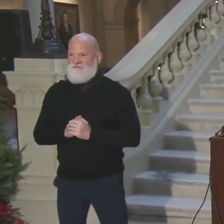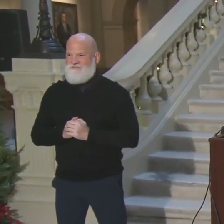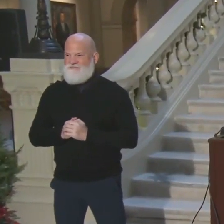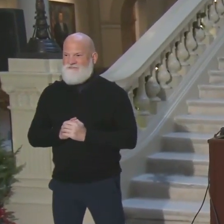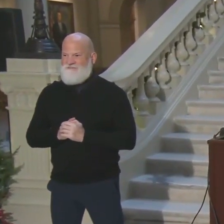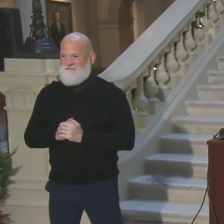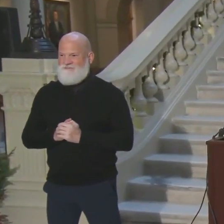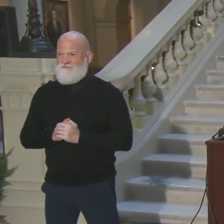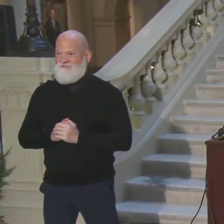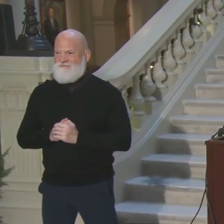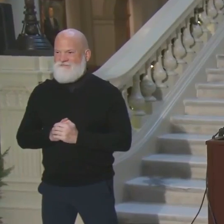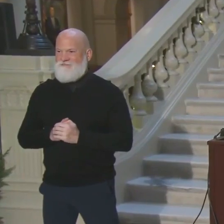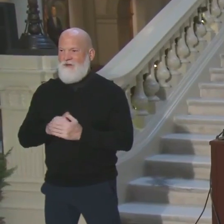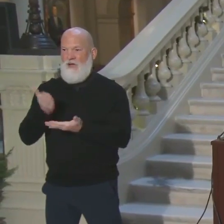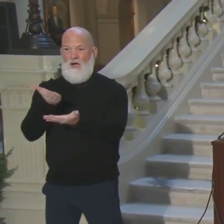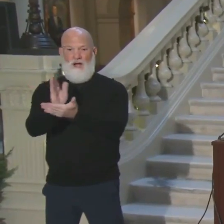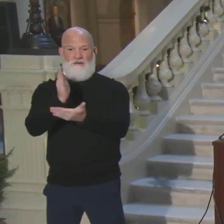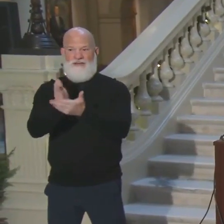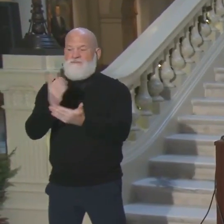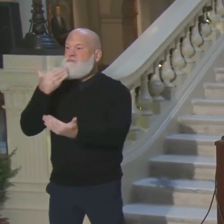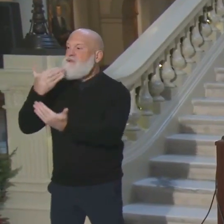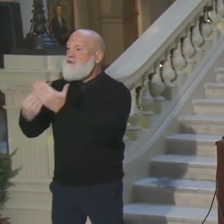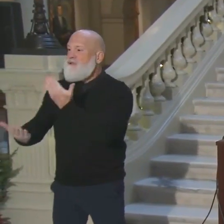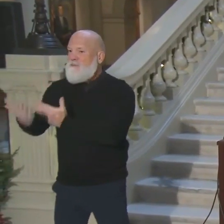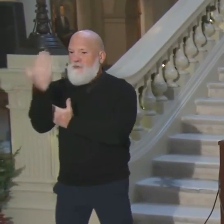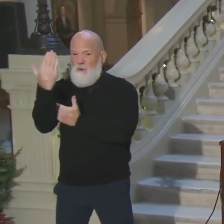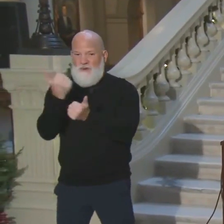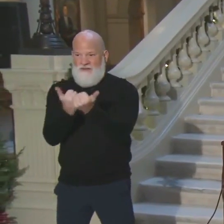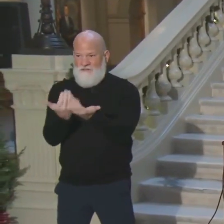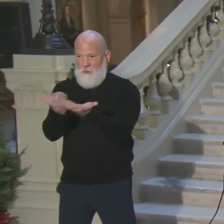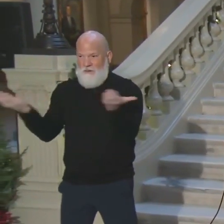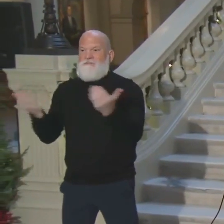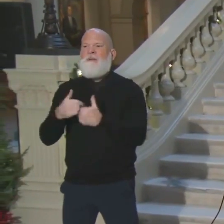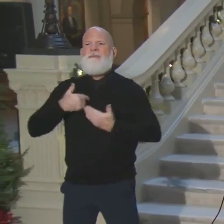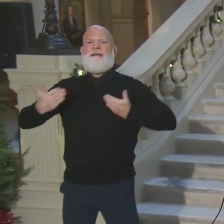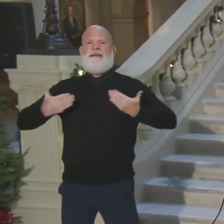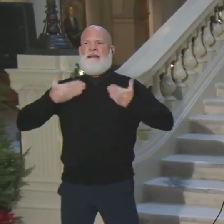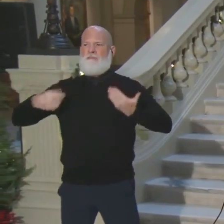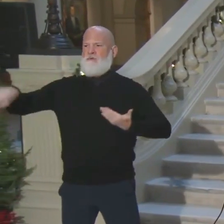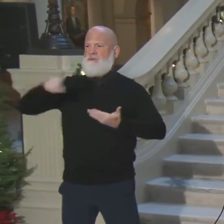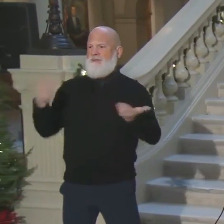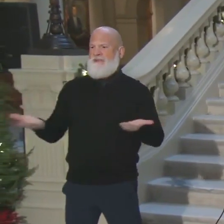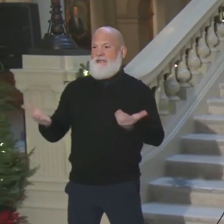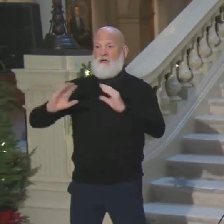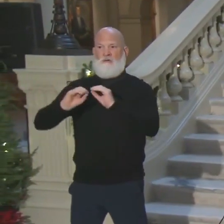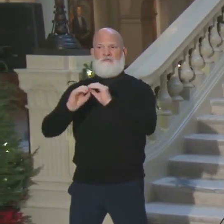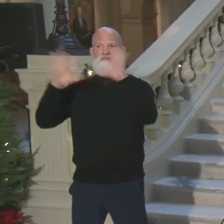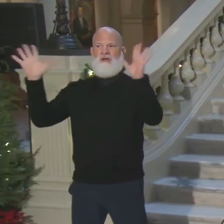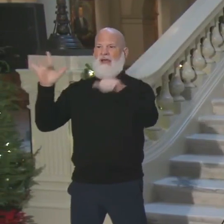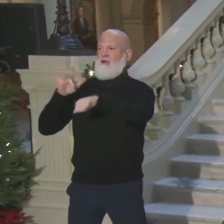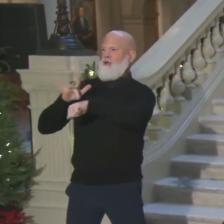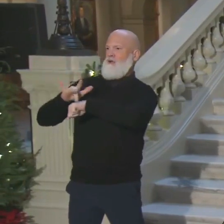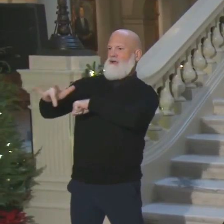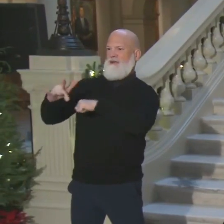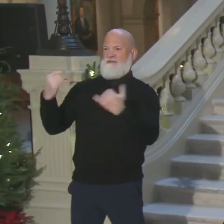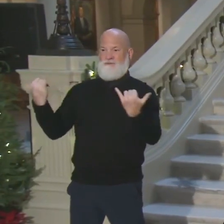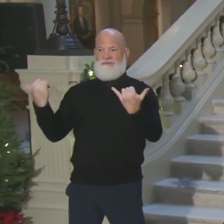Okay, good morning. I'm glad you're here bright and early. I'm sure you have a place to be probably around 10 o'clock.